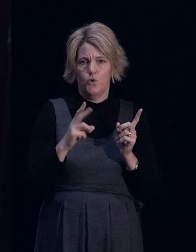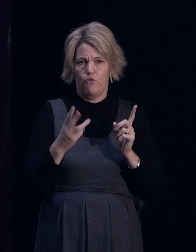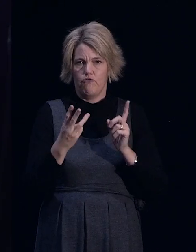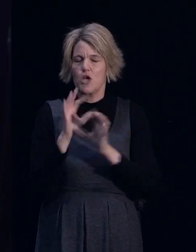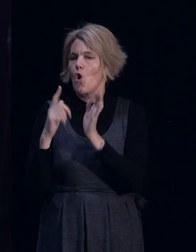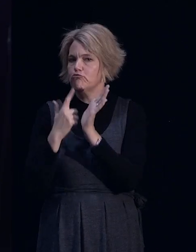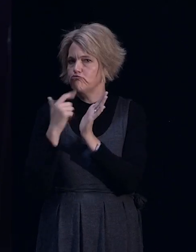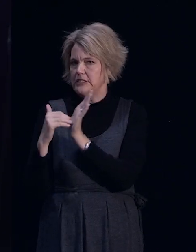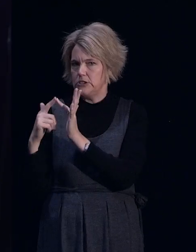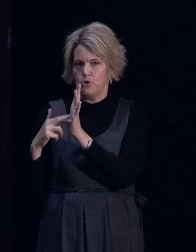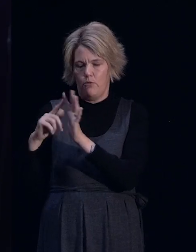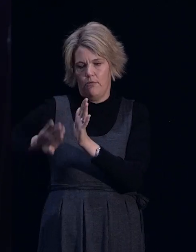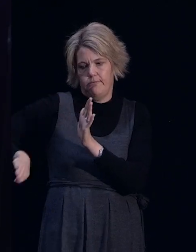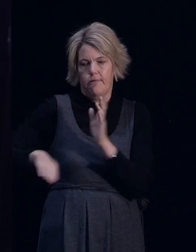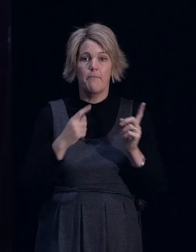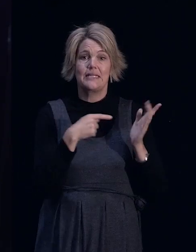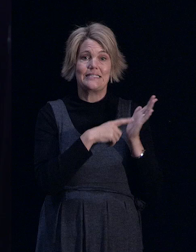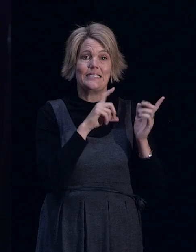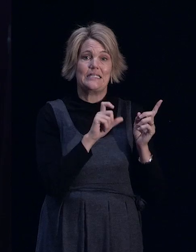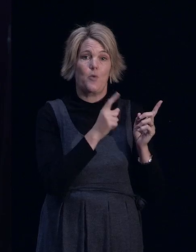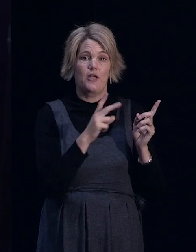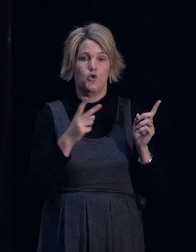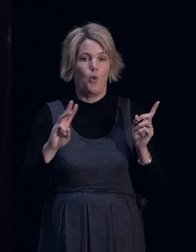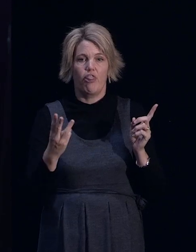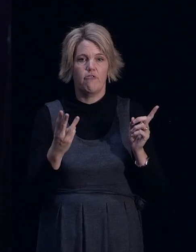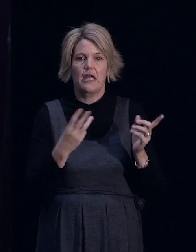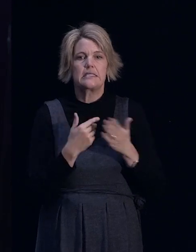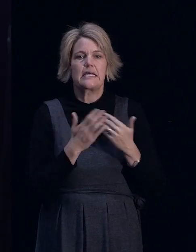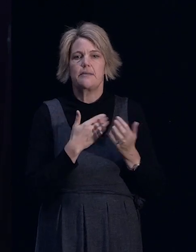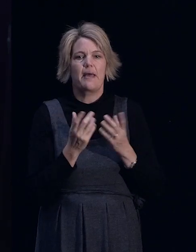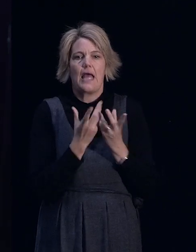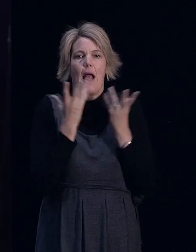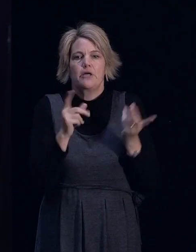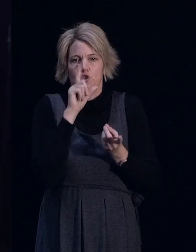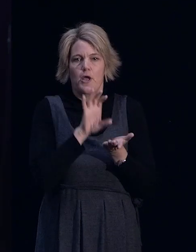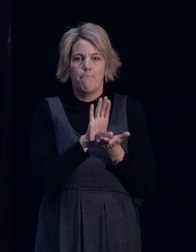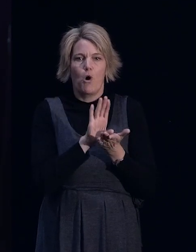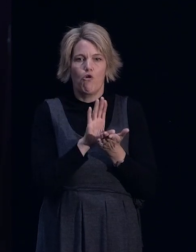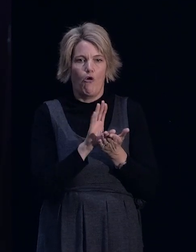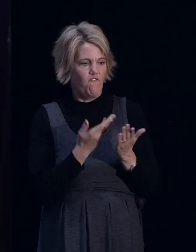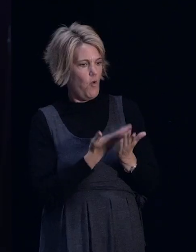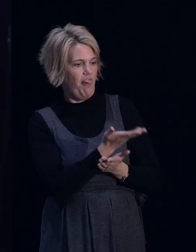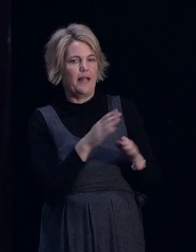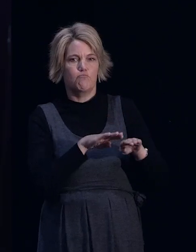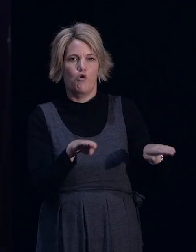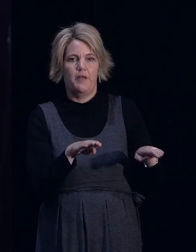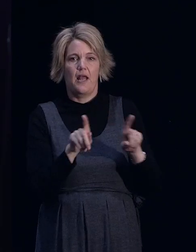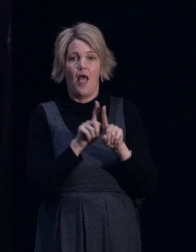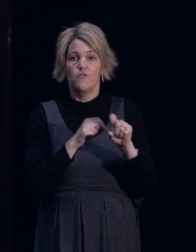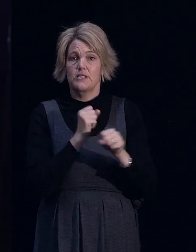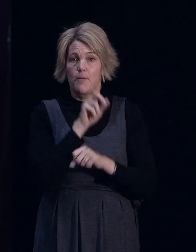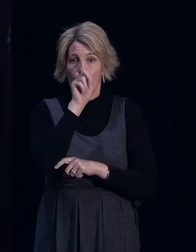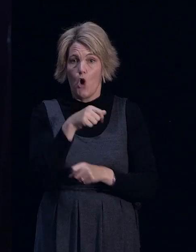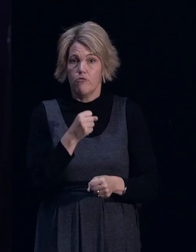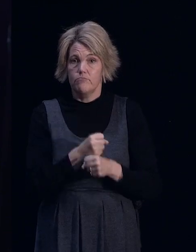zone, doesn't bear when it comes to how much you can lend against the property, as we talked about earlier. So for Kiwi Bank, we can